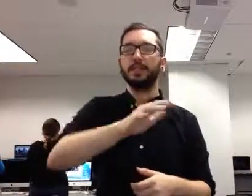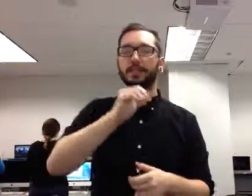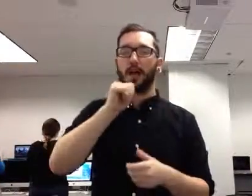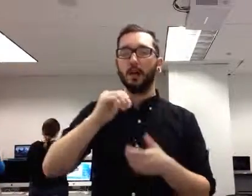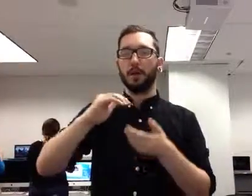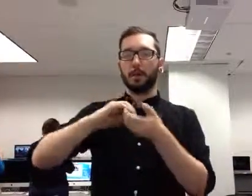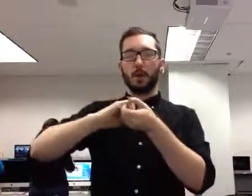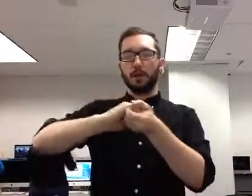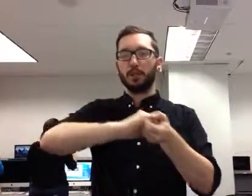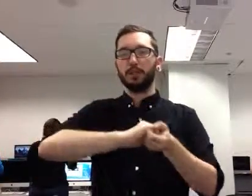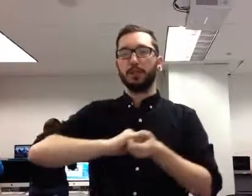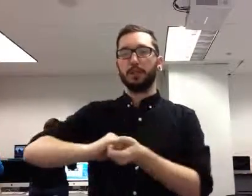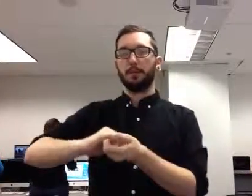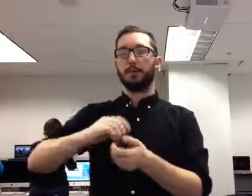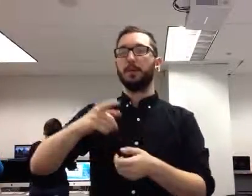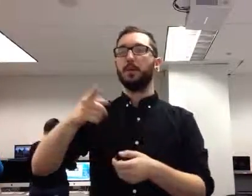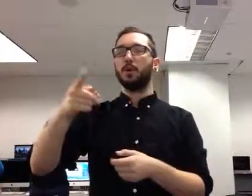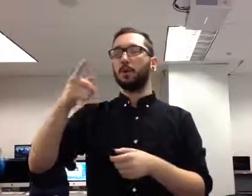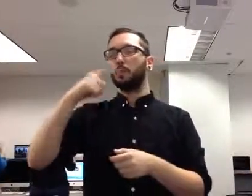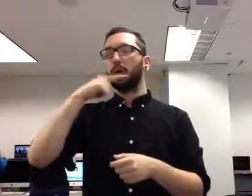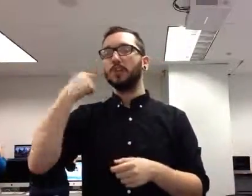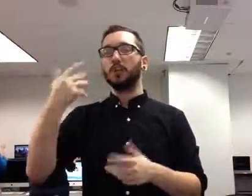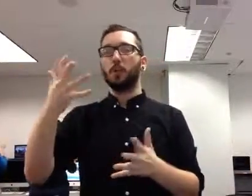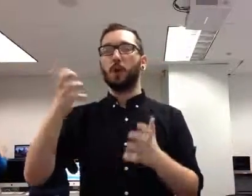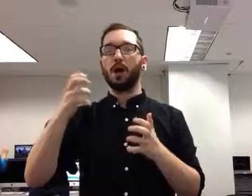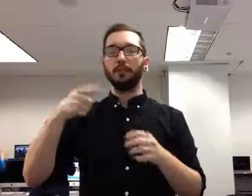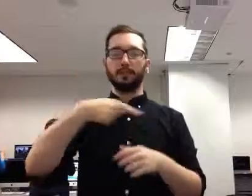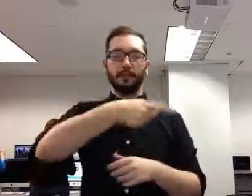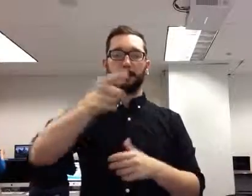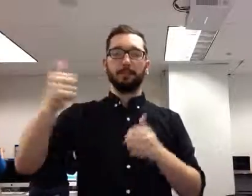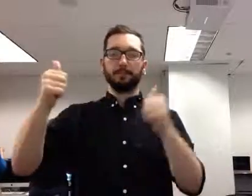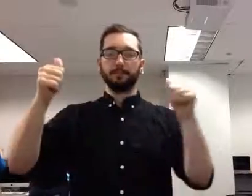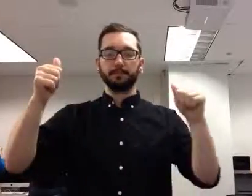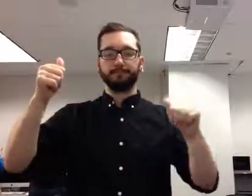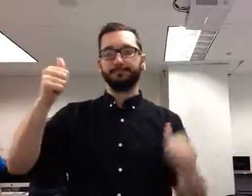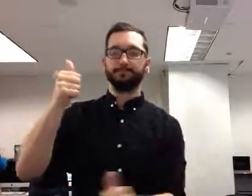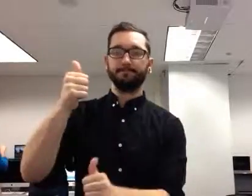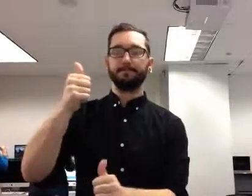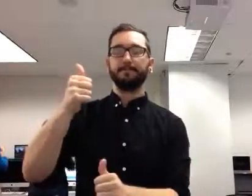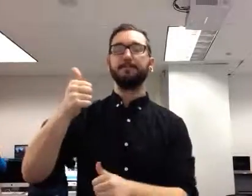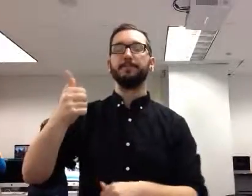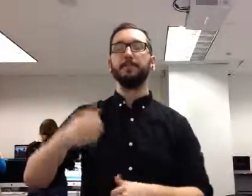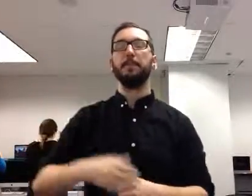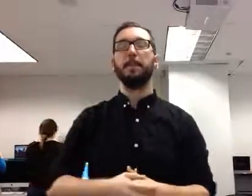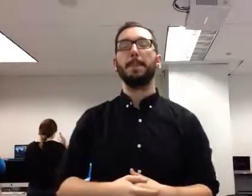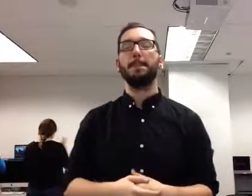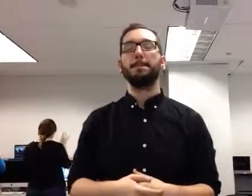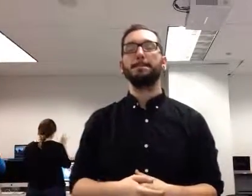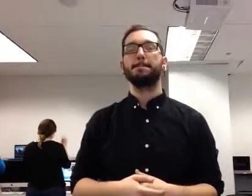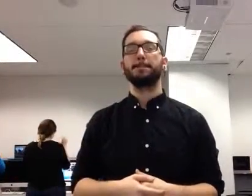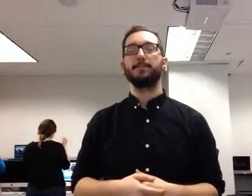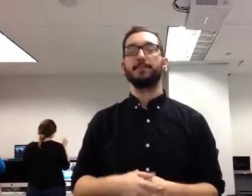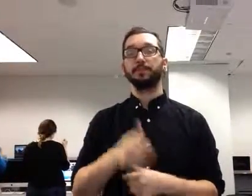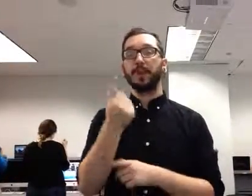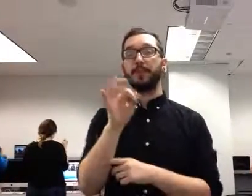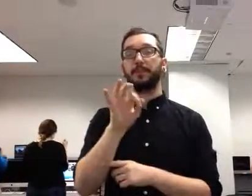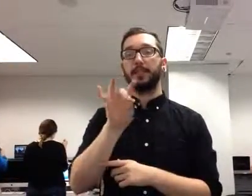even to the point in the 1980s when there would be, like, if the Russians would take grain